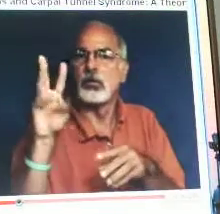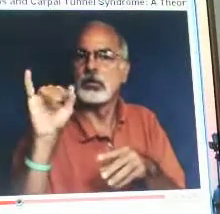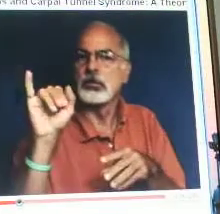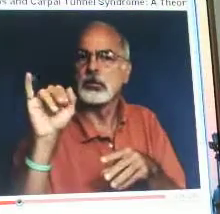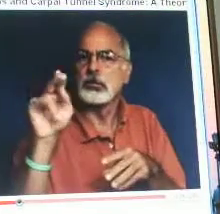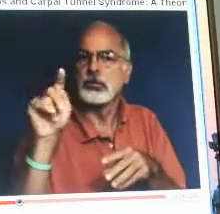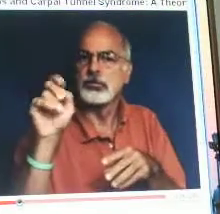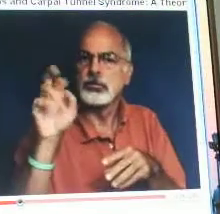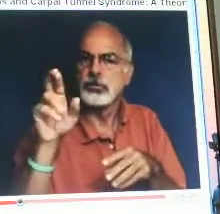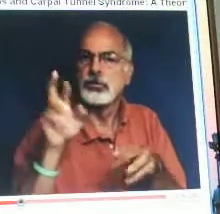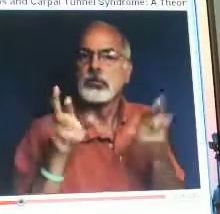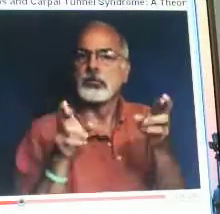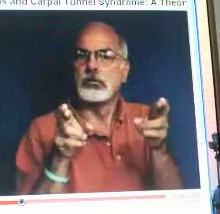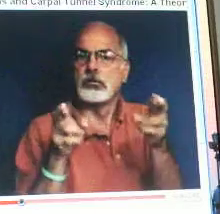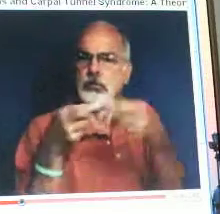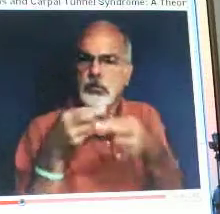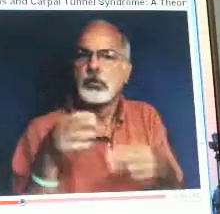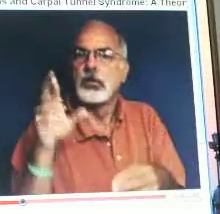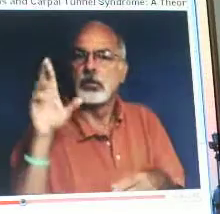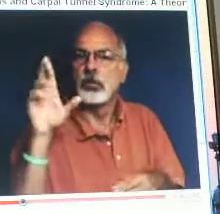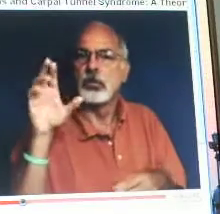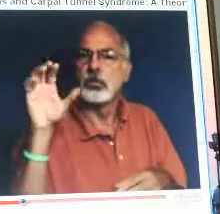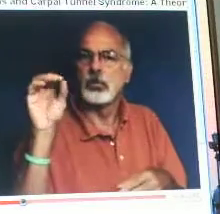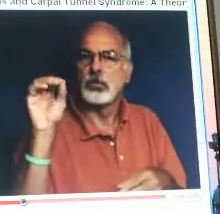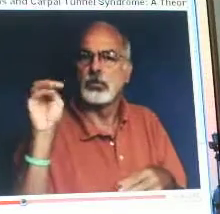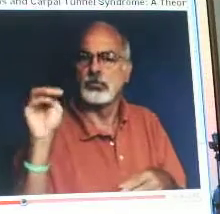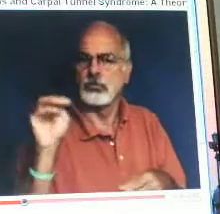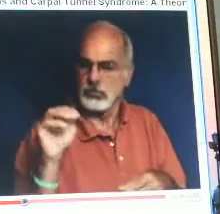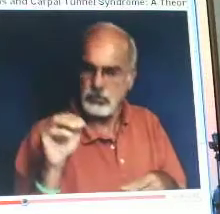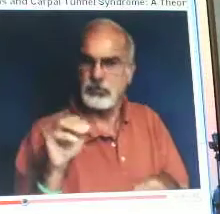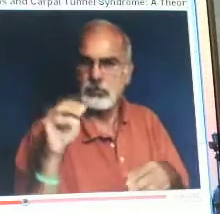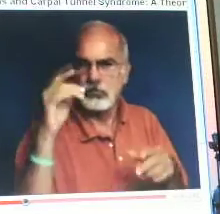winter, and then the sign for room.